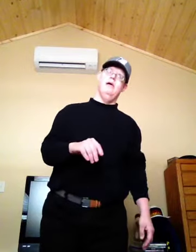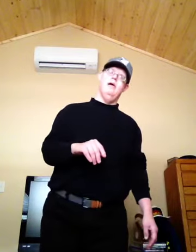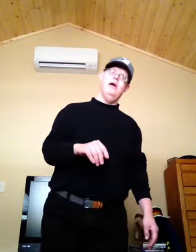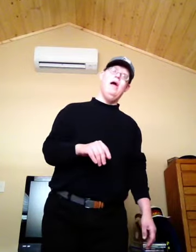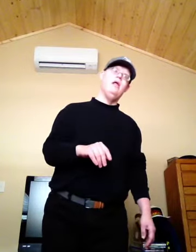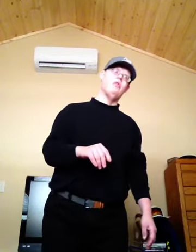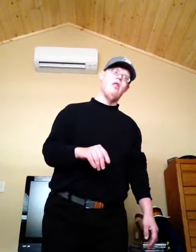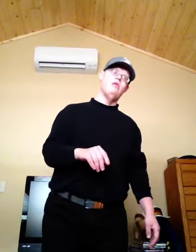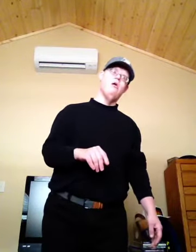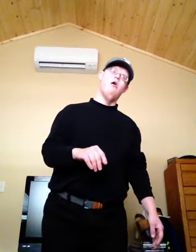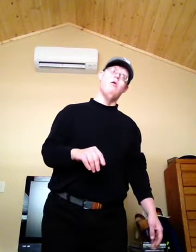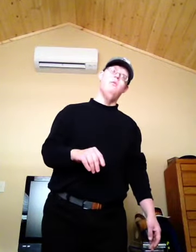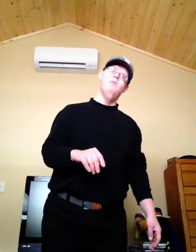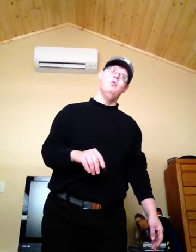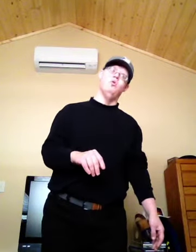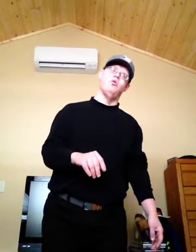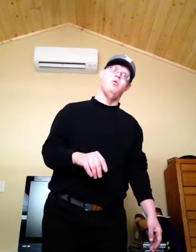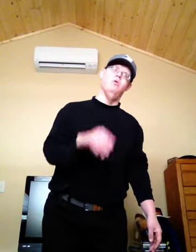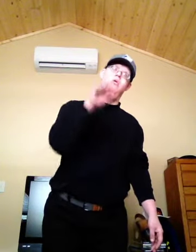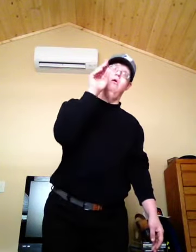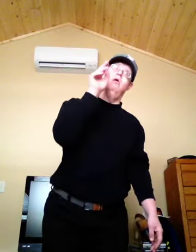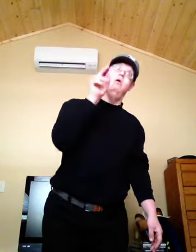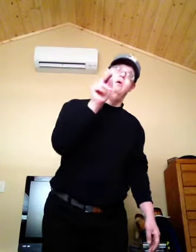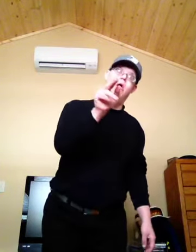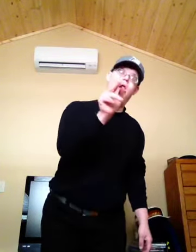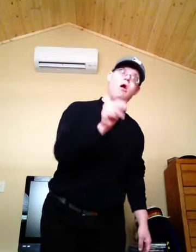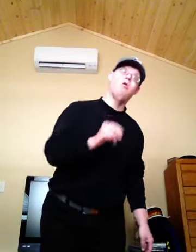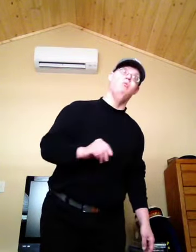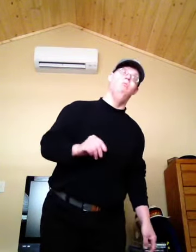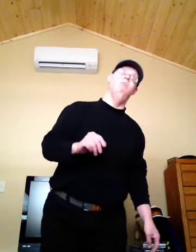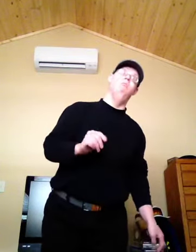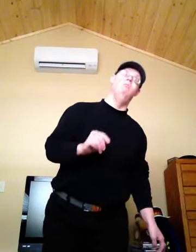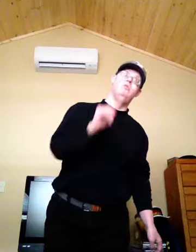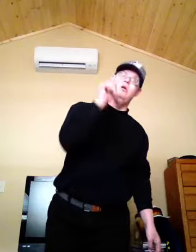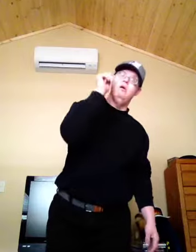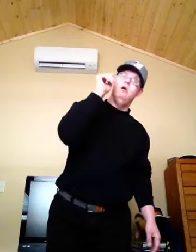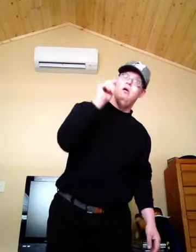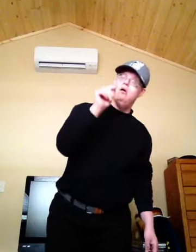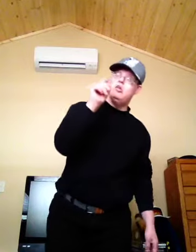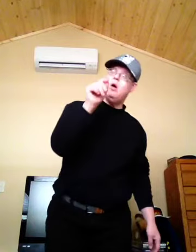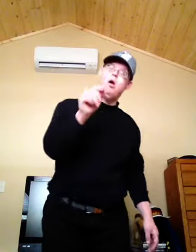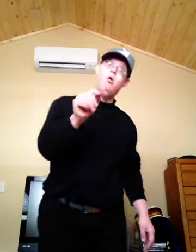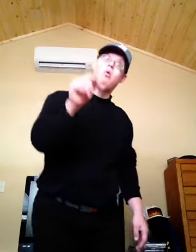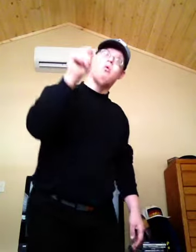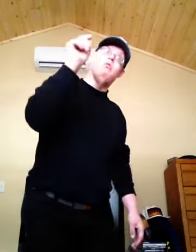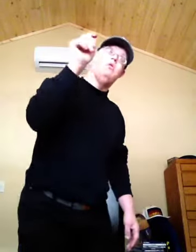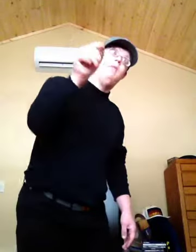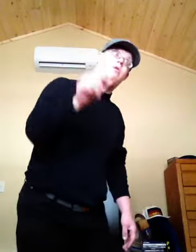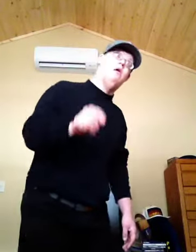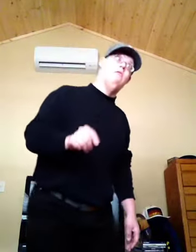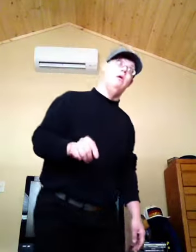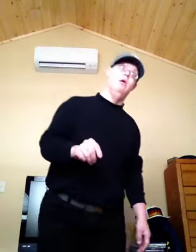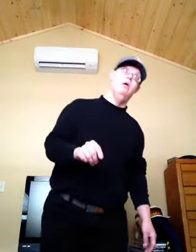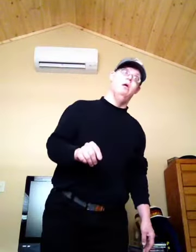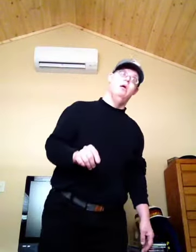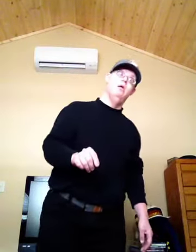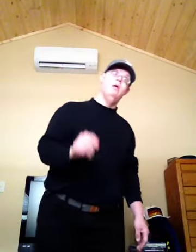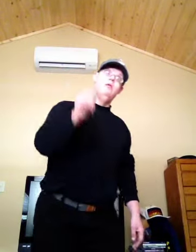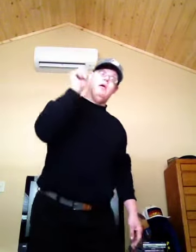And his other dog, Moose. Awesome. Shout out versus James Henry. The